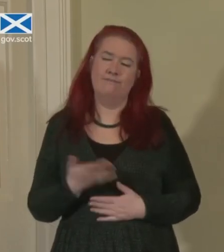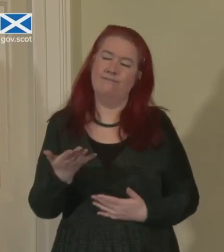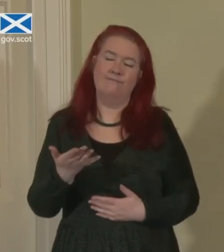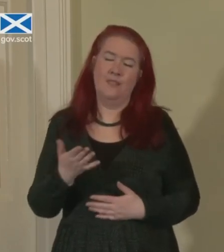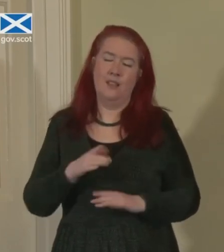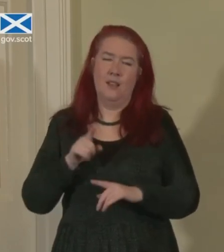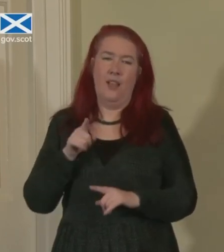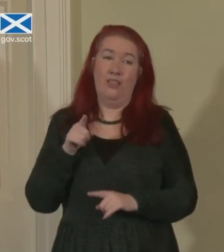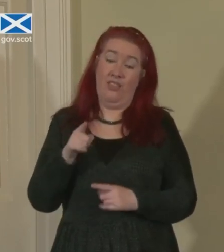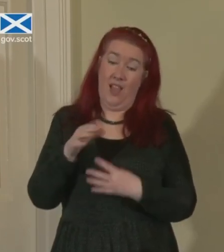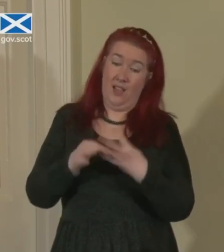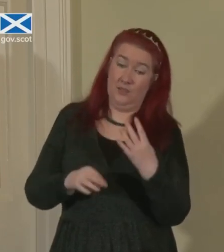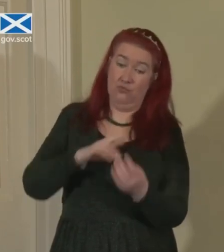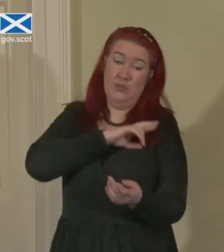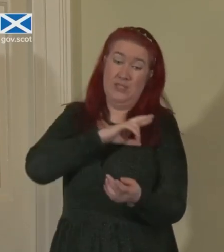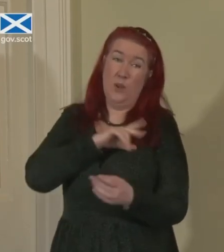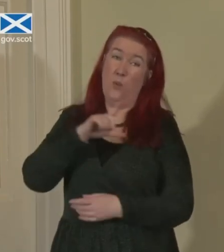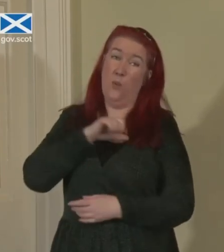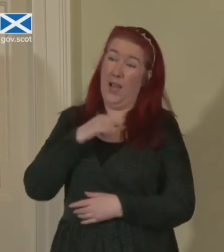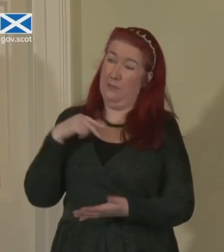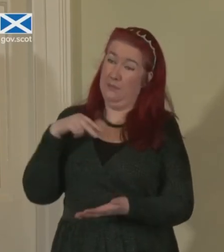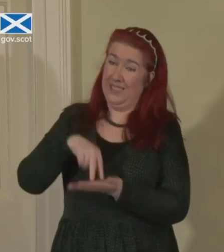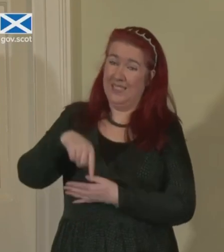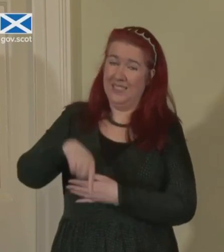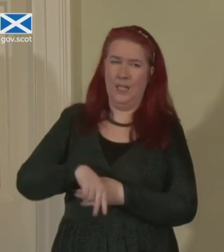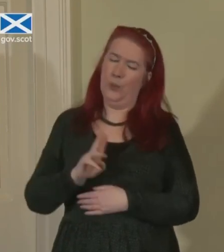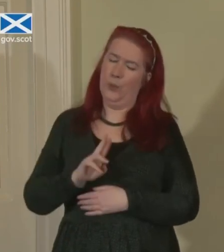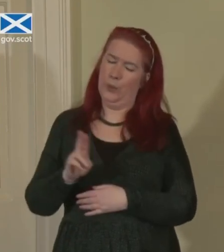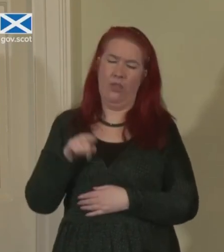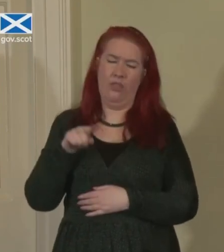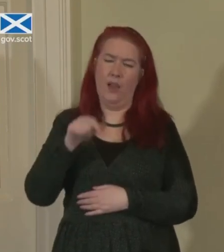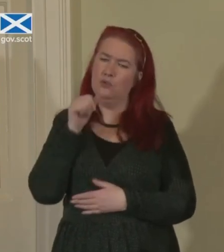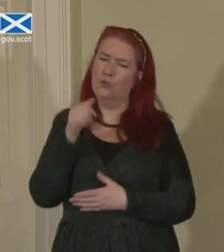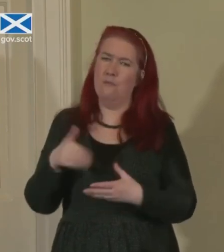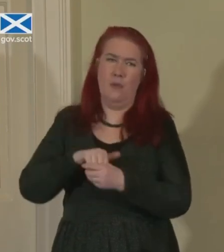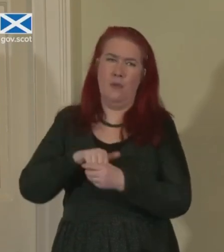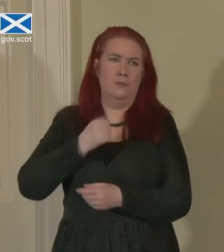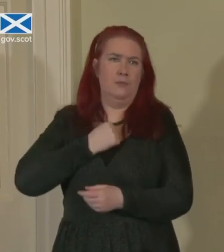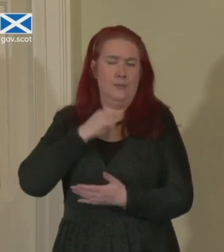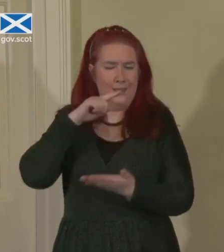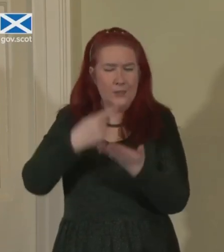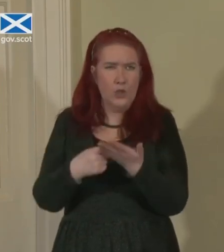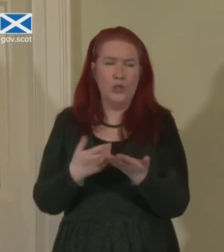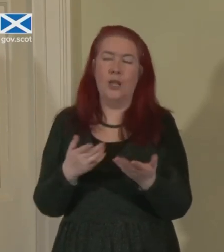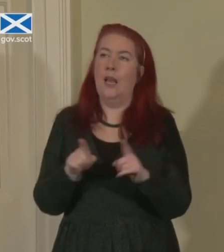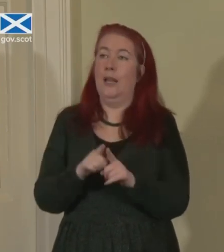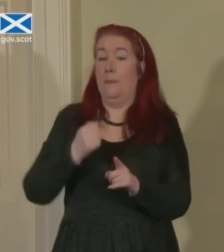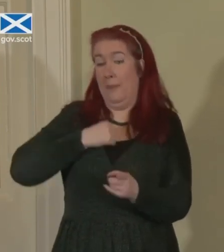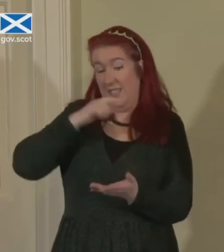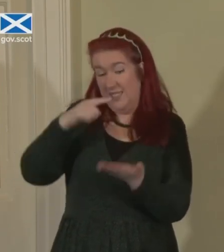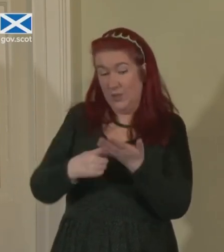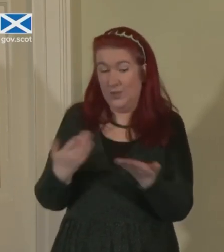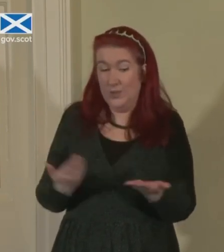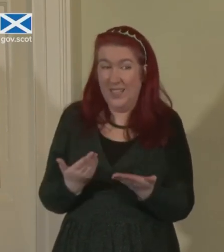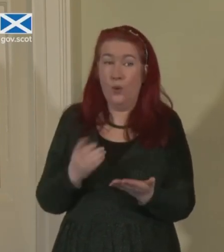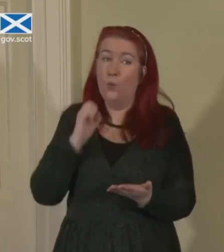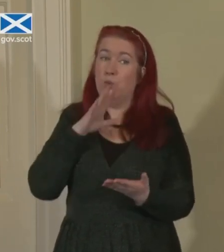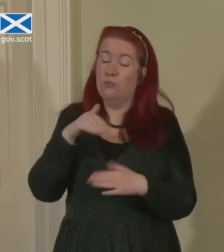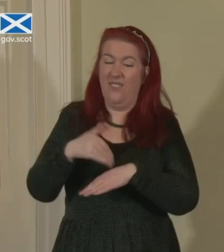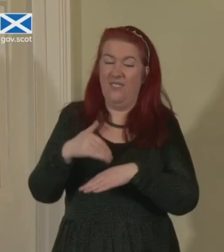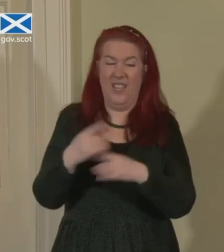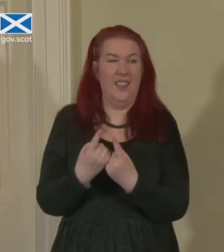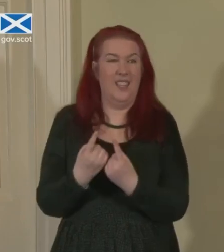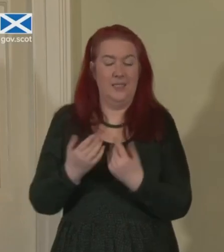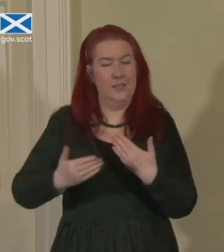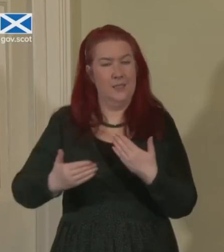reason I'm standing here today. These are not factors, nor will my decision today affect these things. And all of these